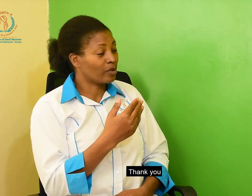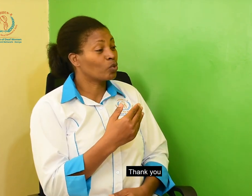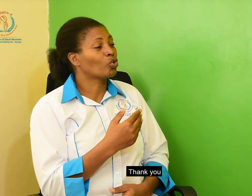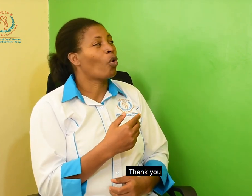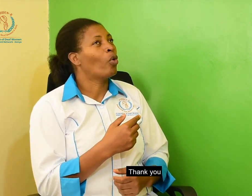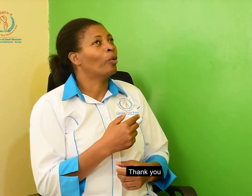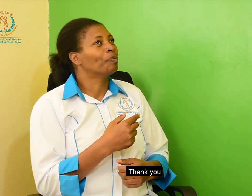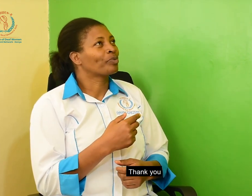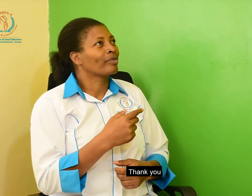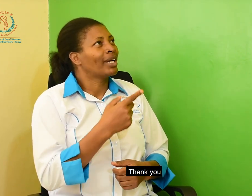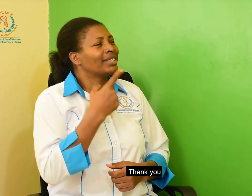Thank you very much.